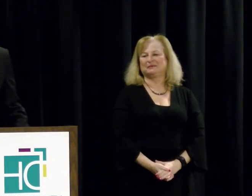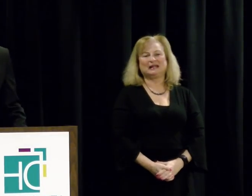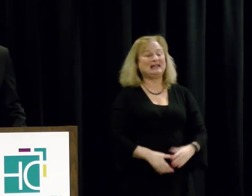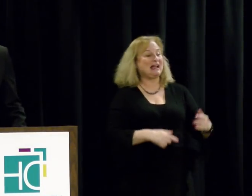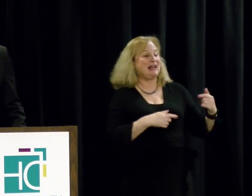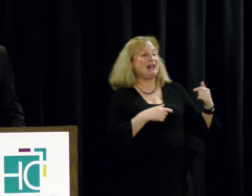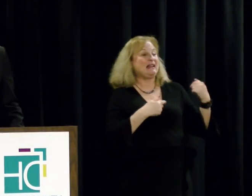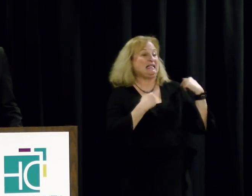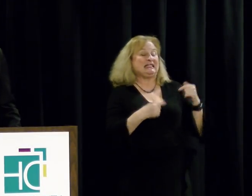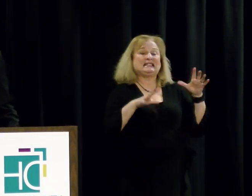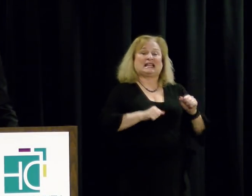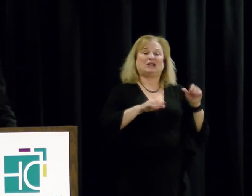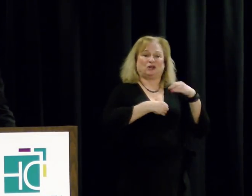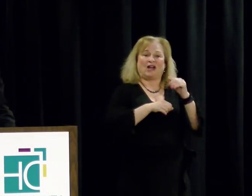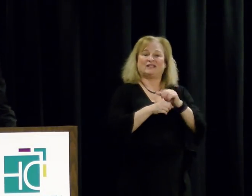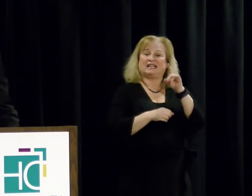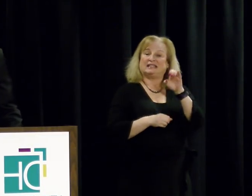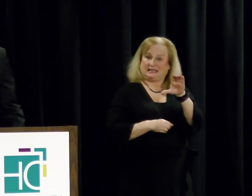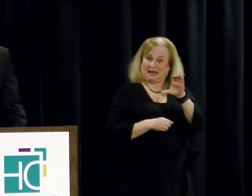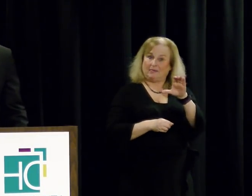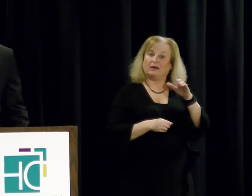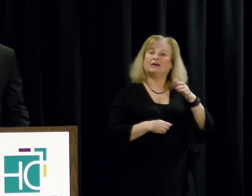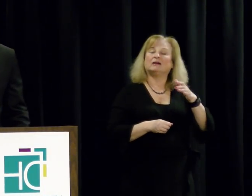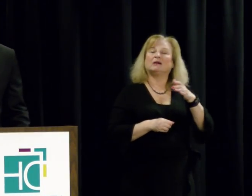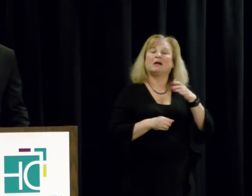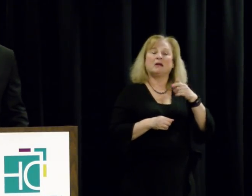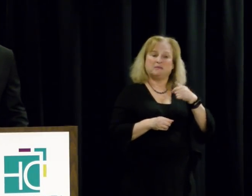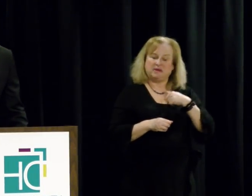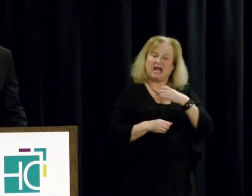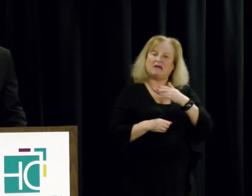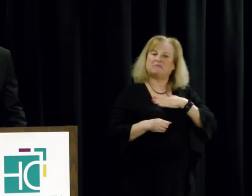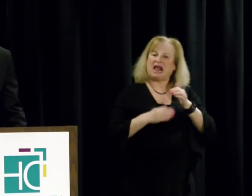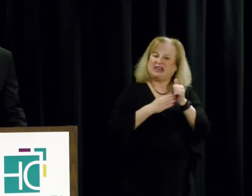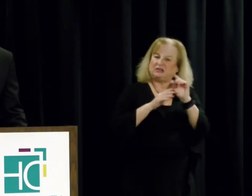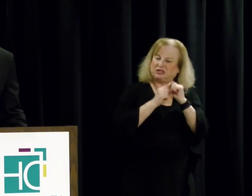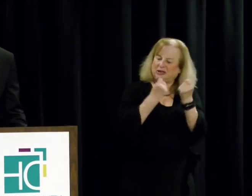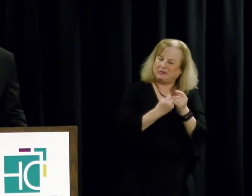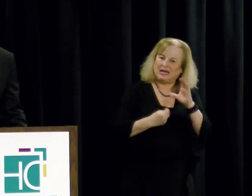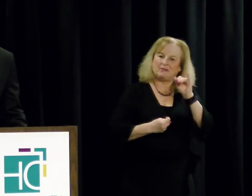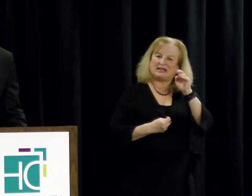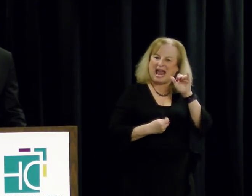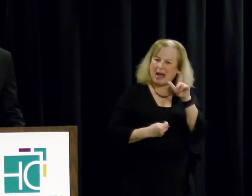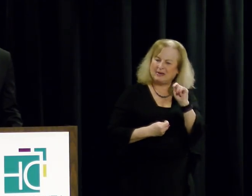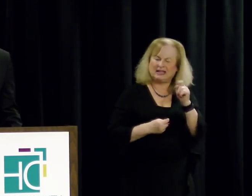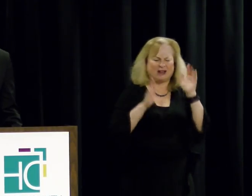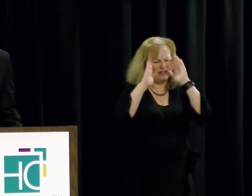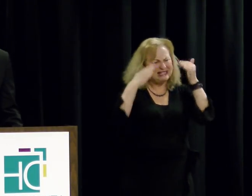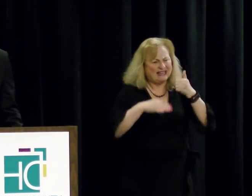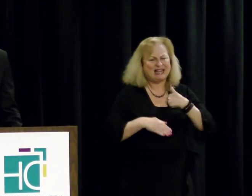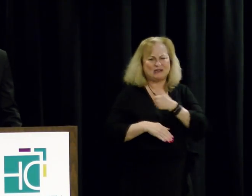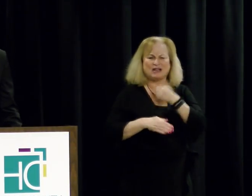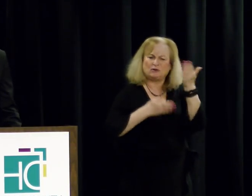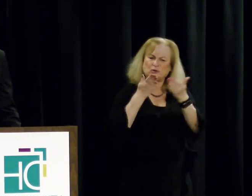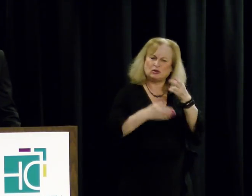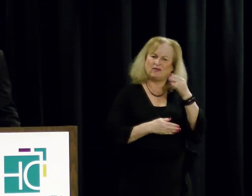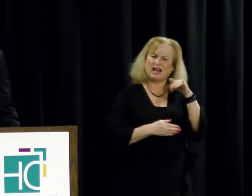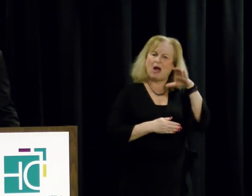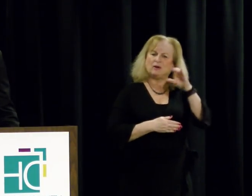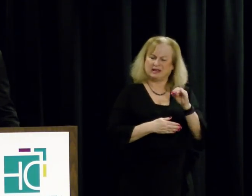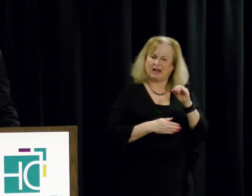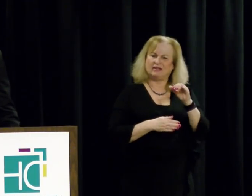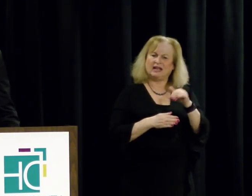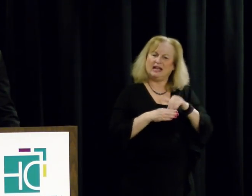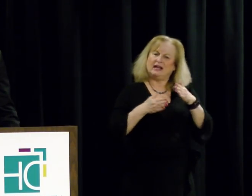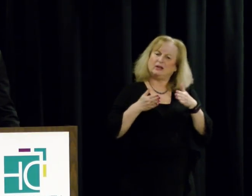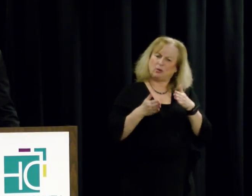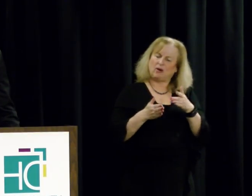Since taking office in December, I and my leadership team and cabinet have dedicated ourselves to serving Howard County in a manner